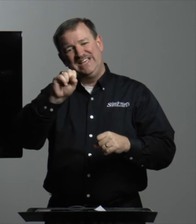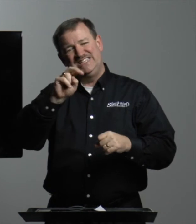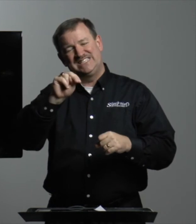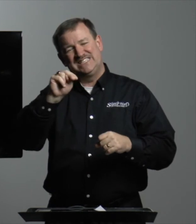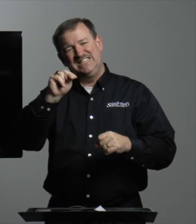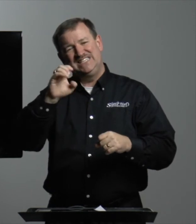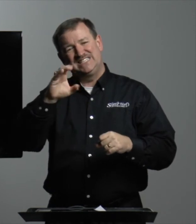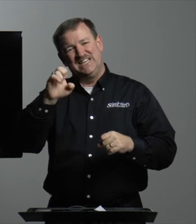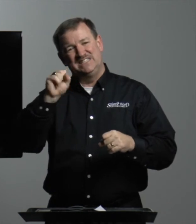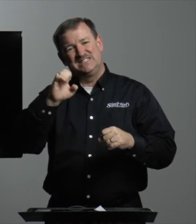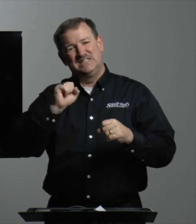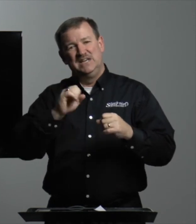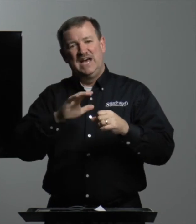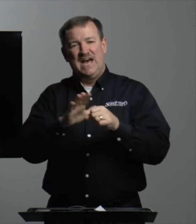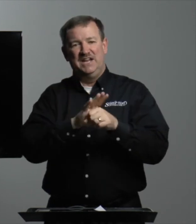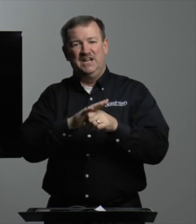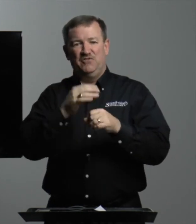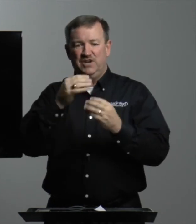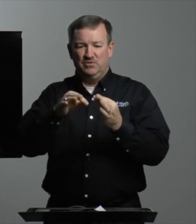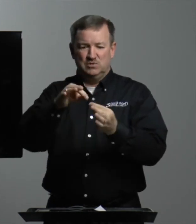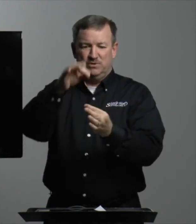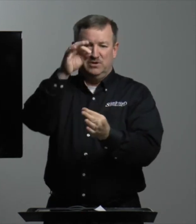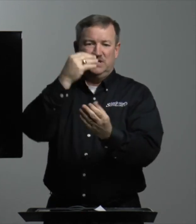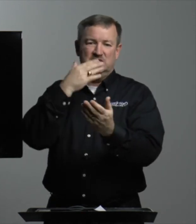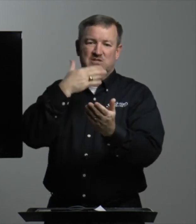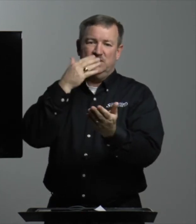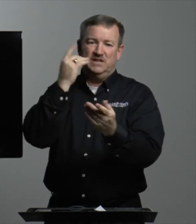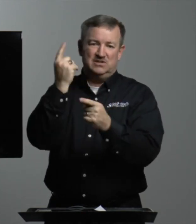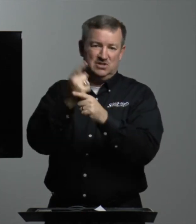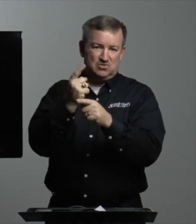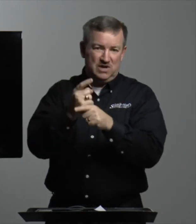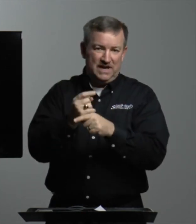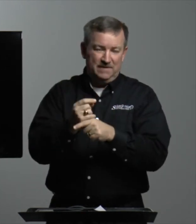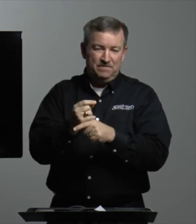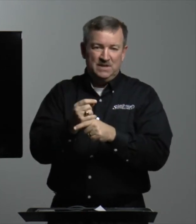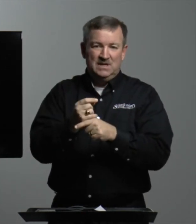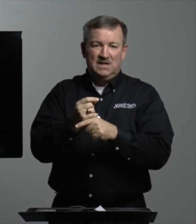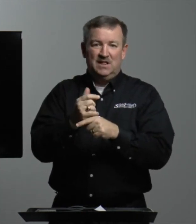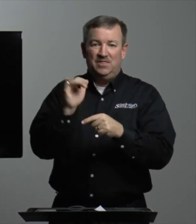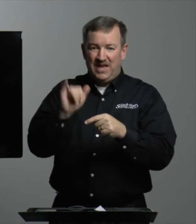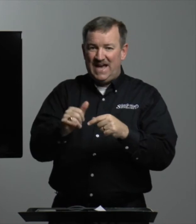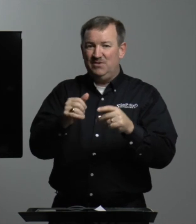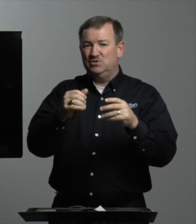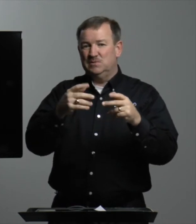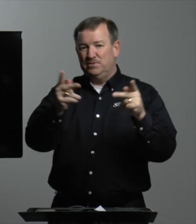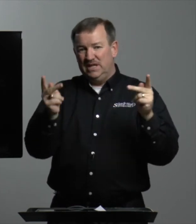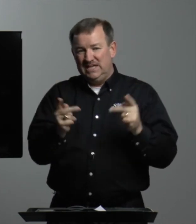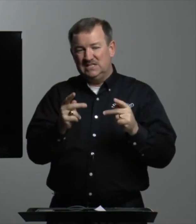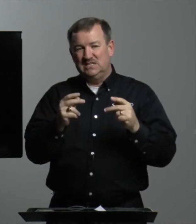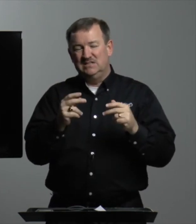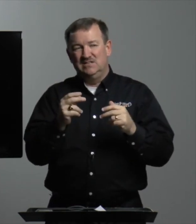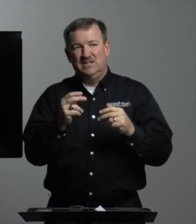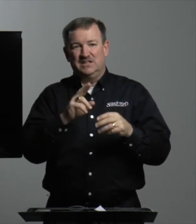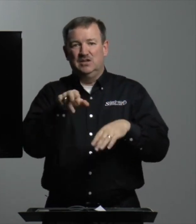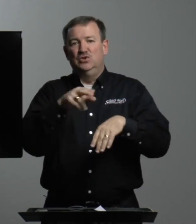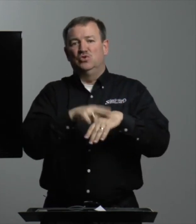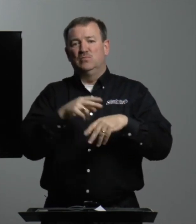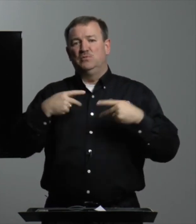incense had enough and it was burning and smelling just right. Anyway, that was a place that the normal